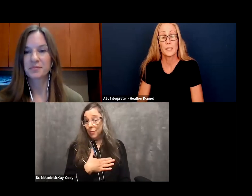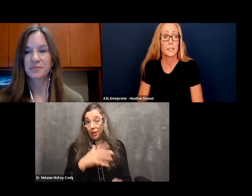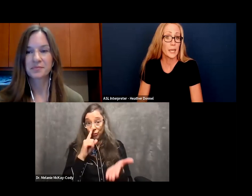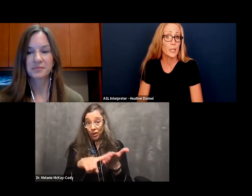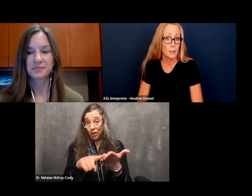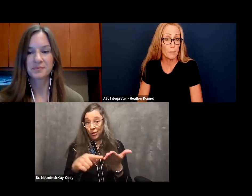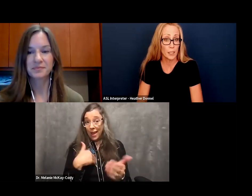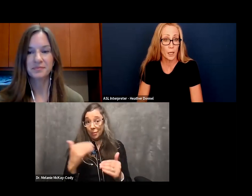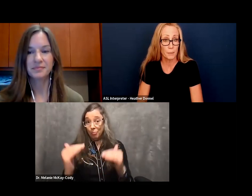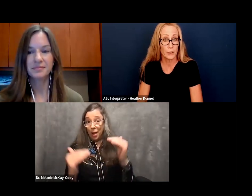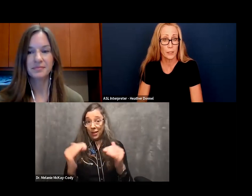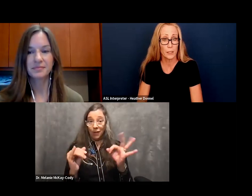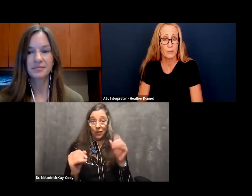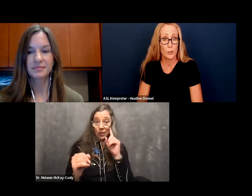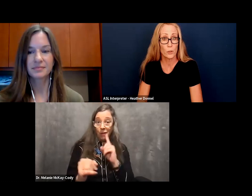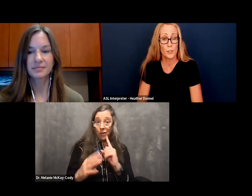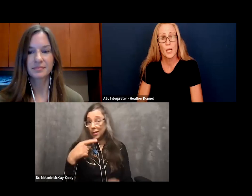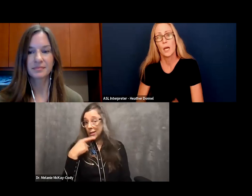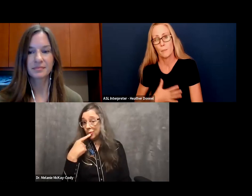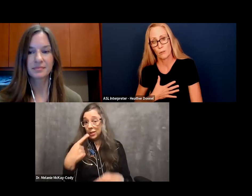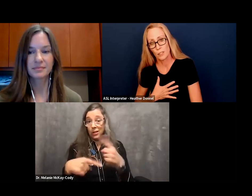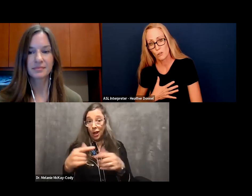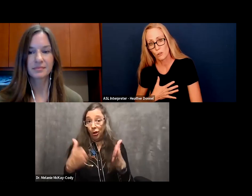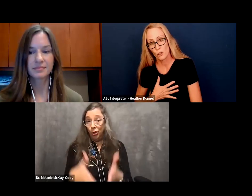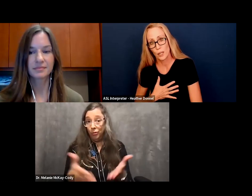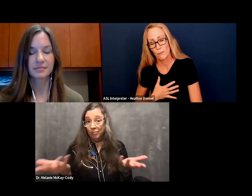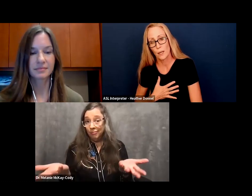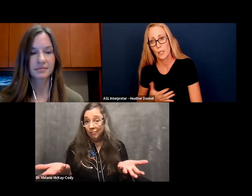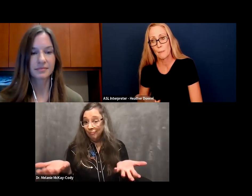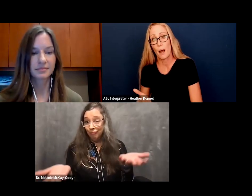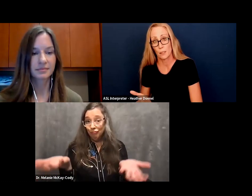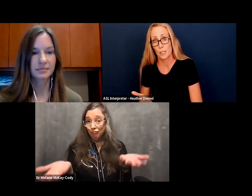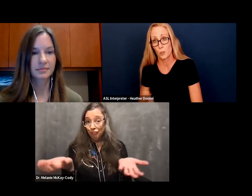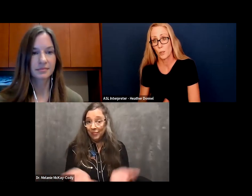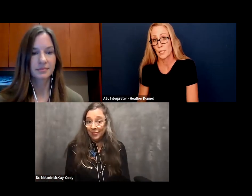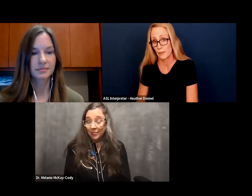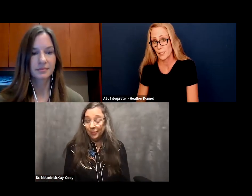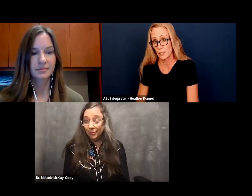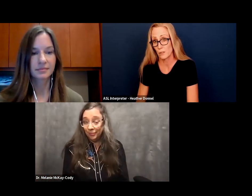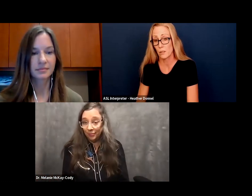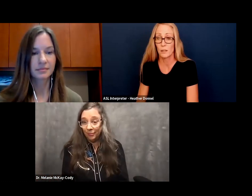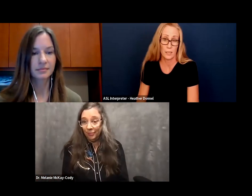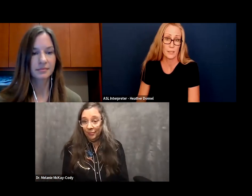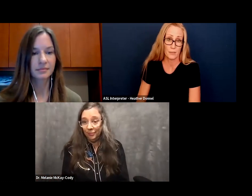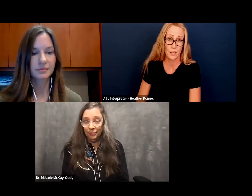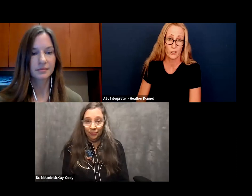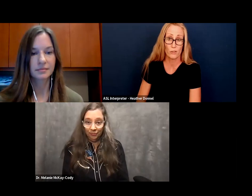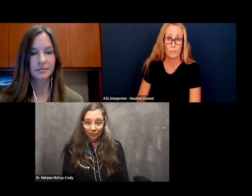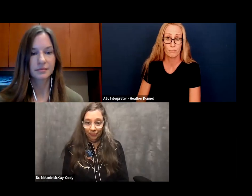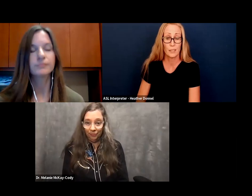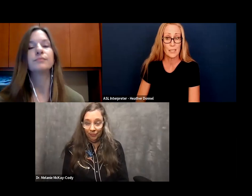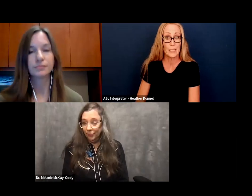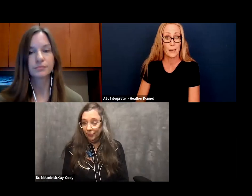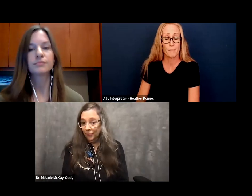And today, many hearing individuals, in my research, I find a balance between the deaf signers and non-deaf